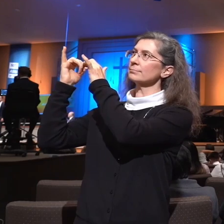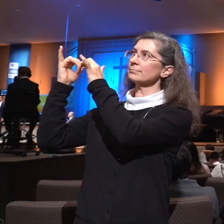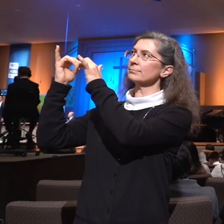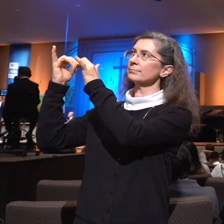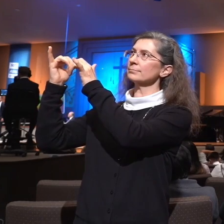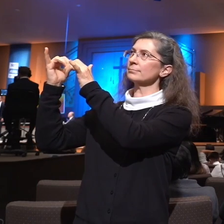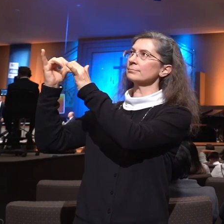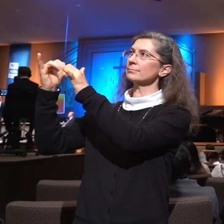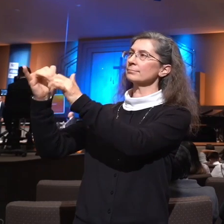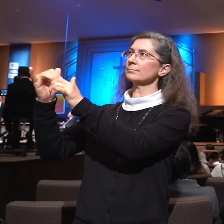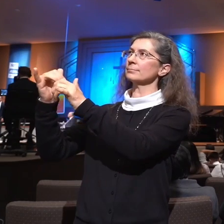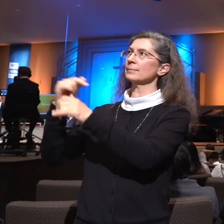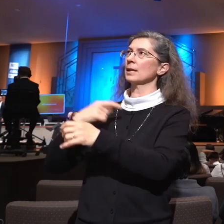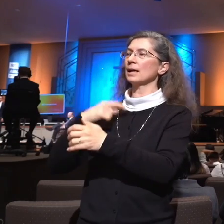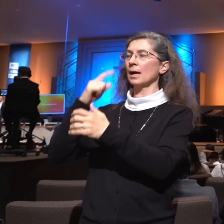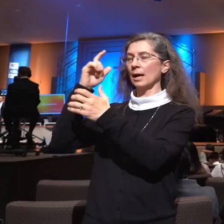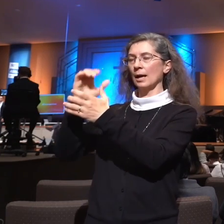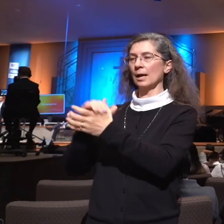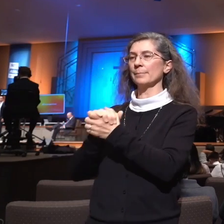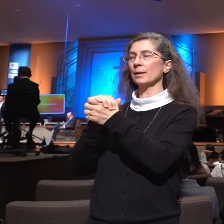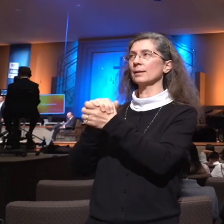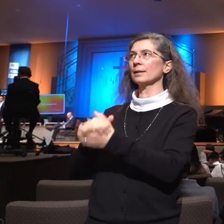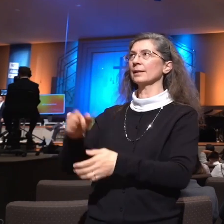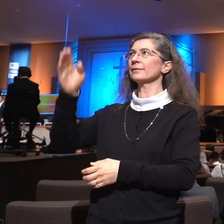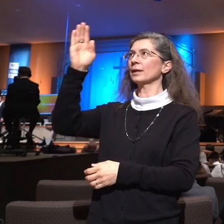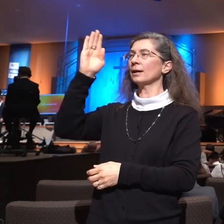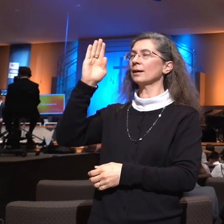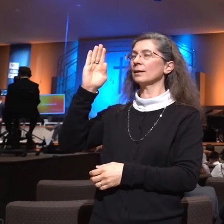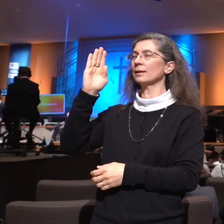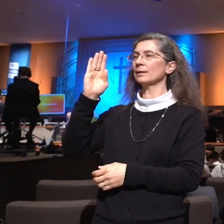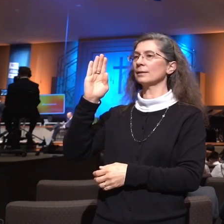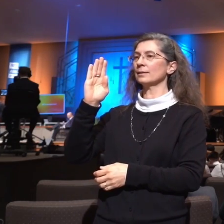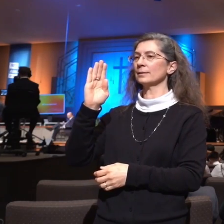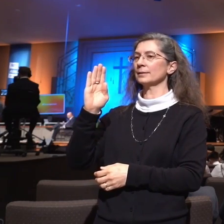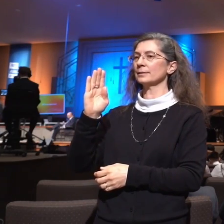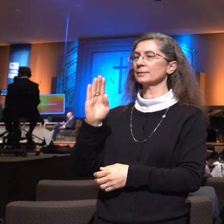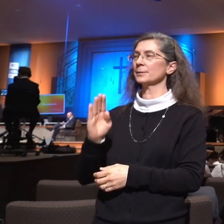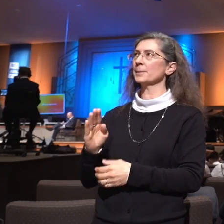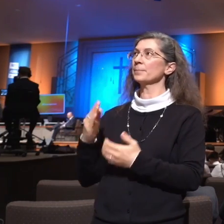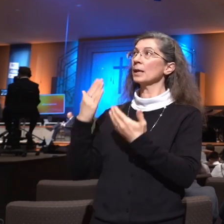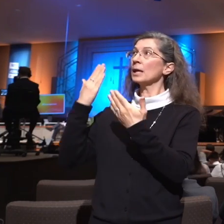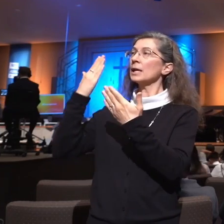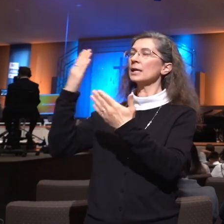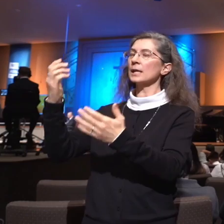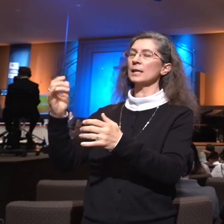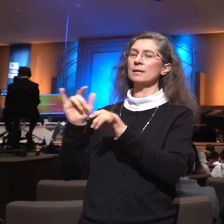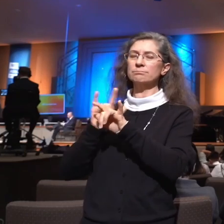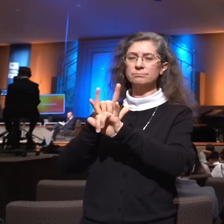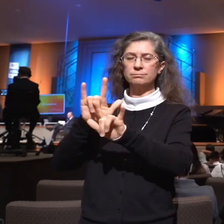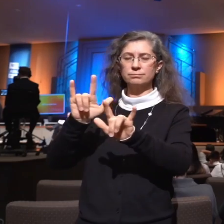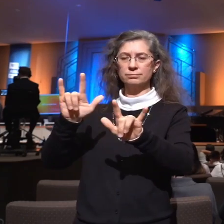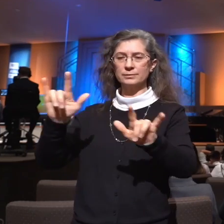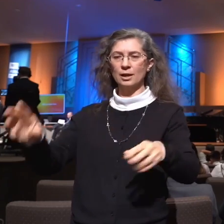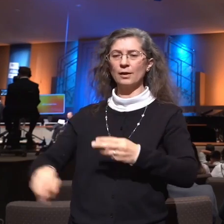I believe God. So love the world. He gave